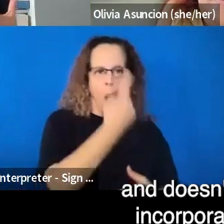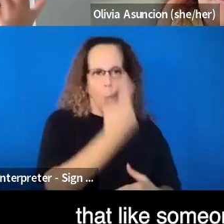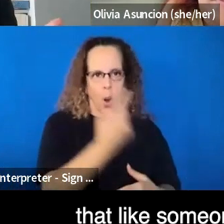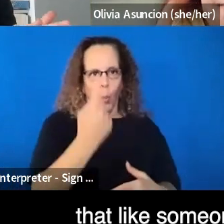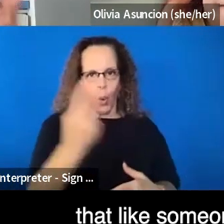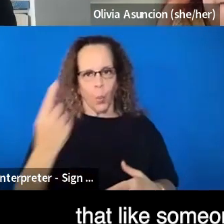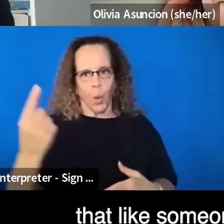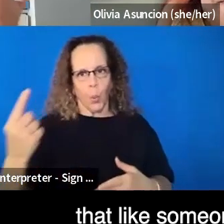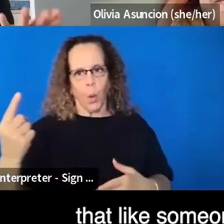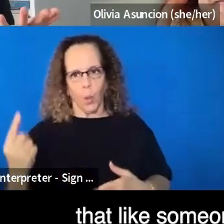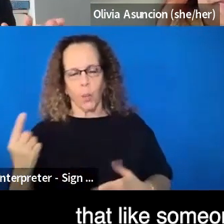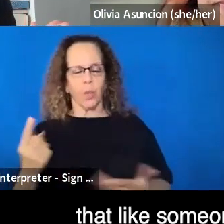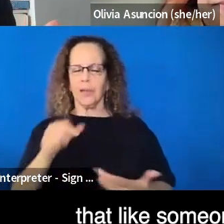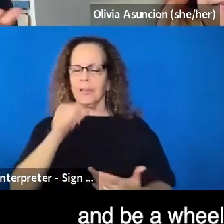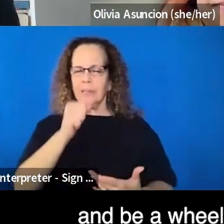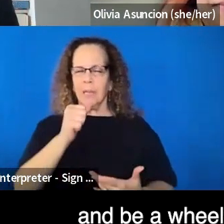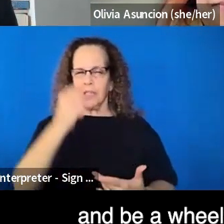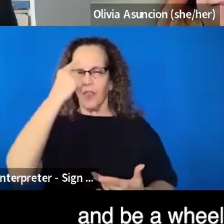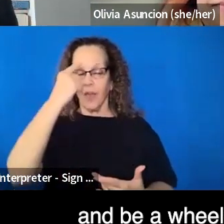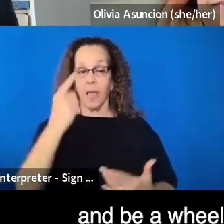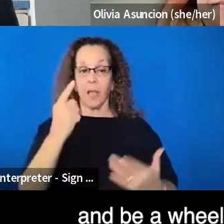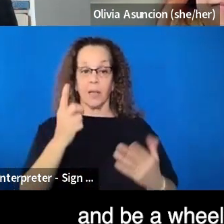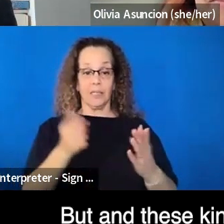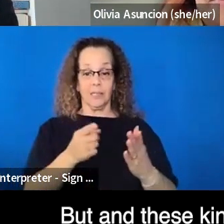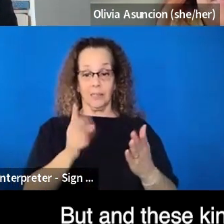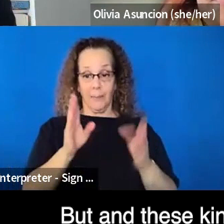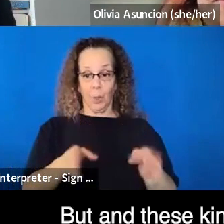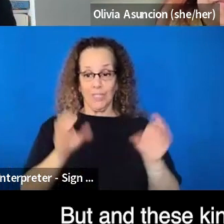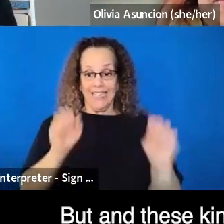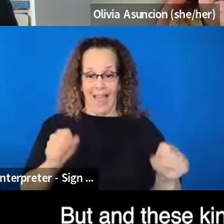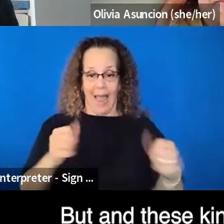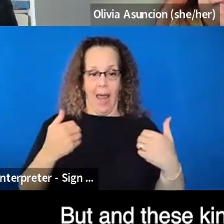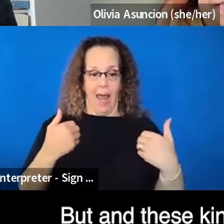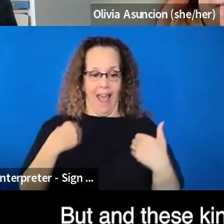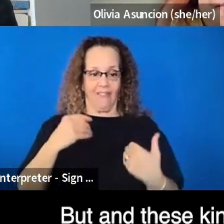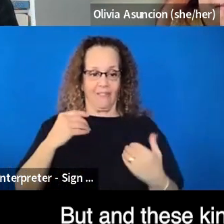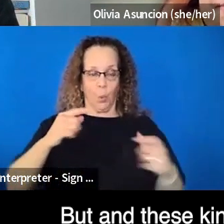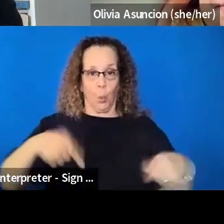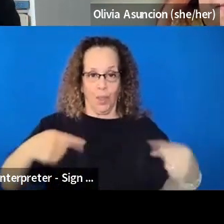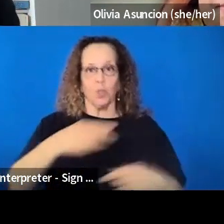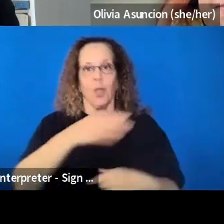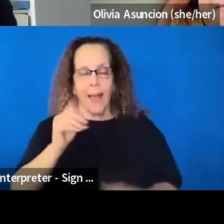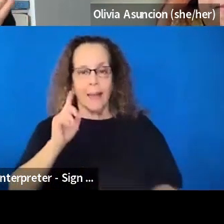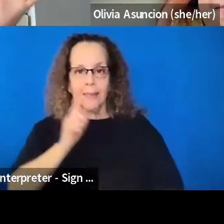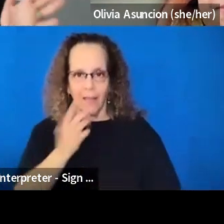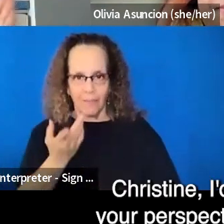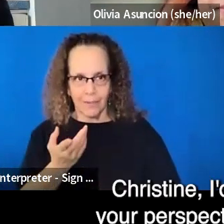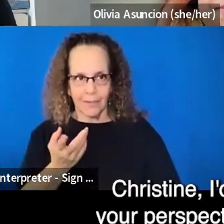know, incorporate the idea that like someone might be deaf and be a wheelchair user. Right. Um, but these, and these kinds of connections, um,